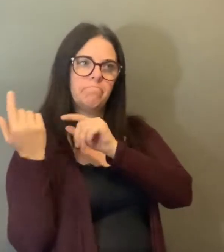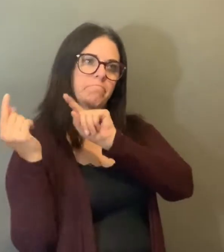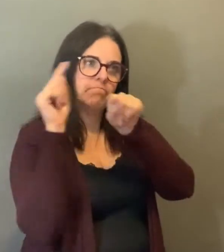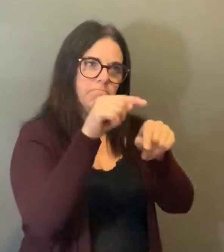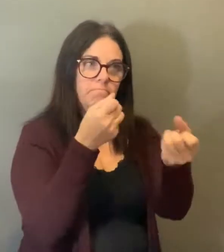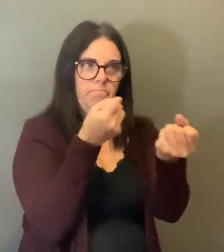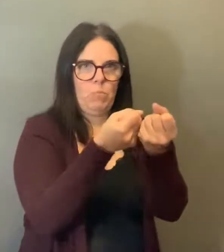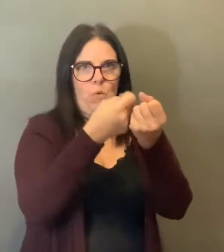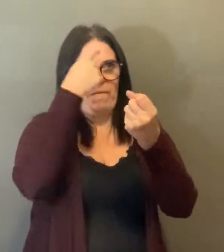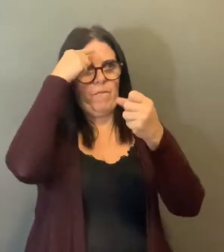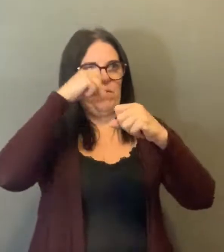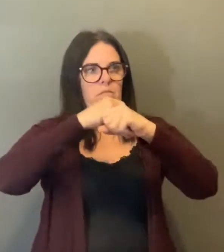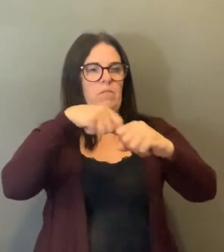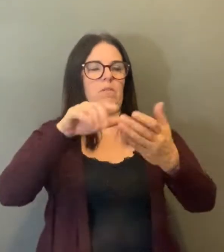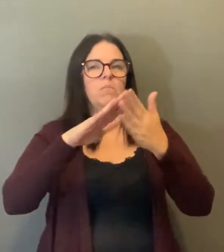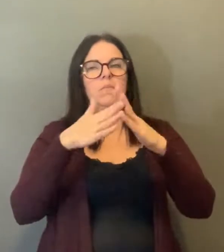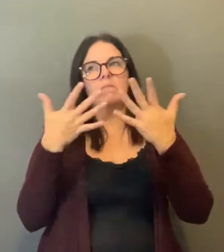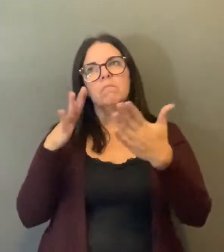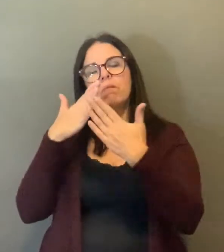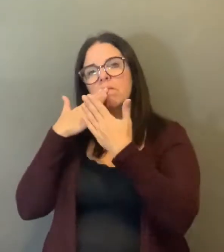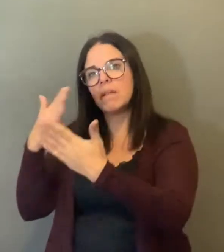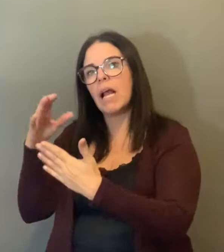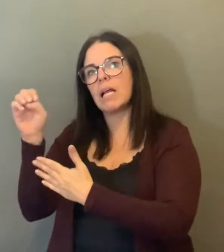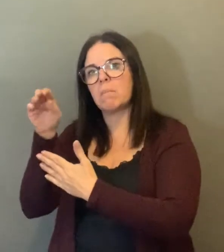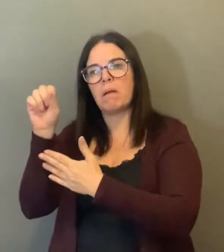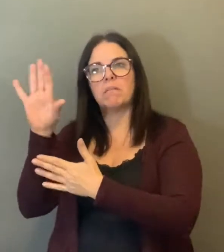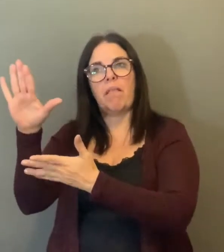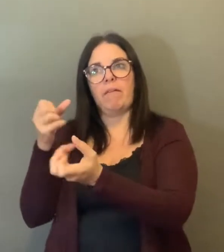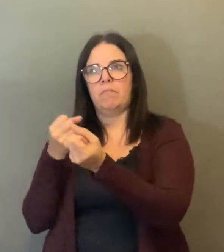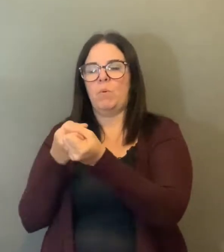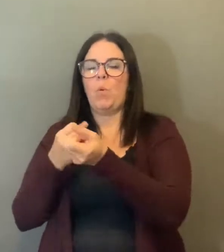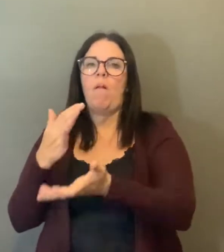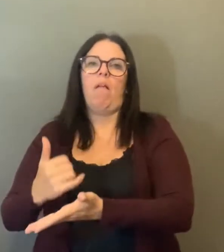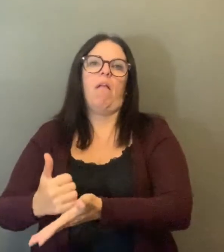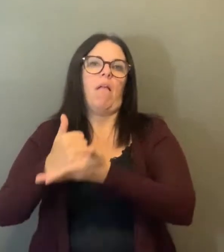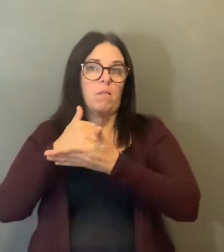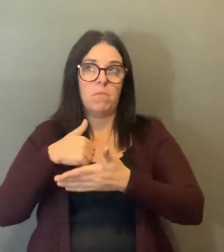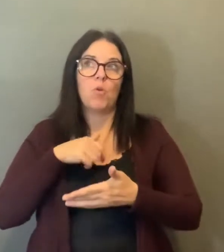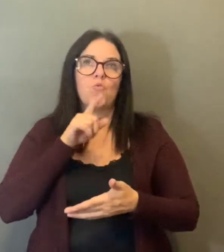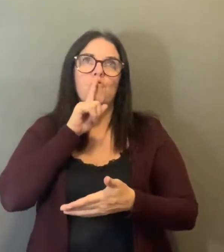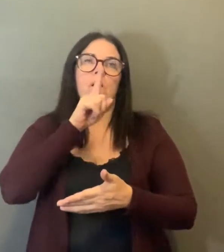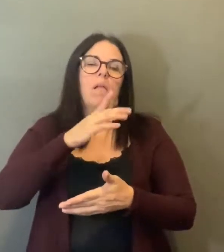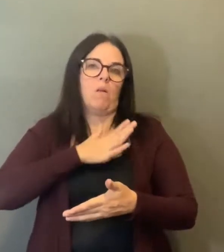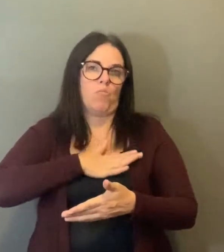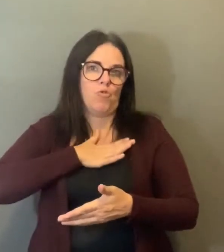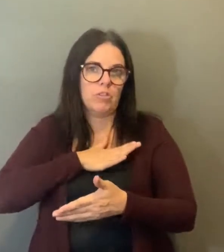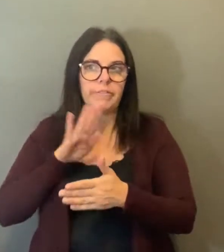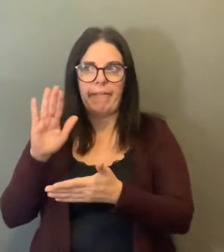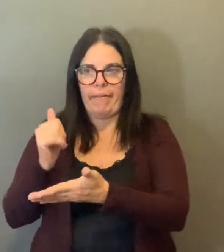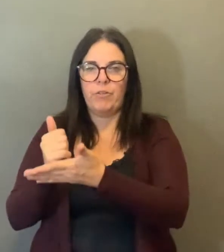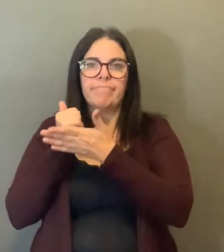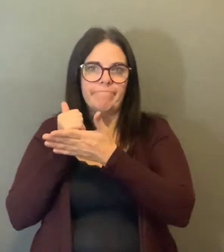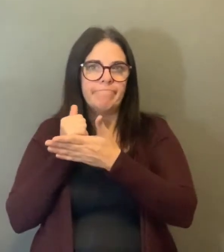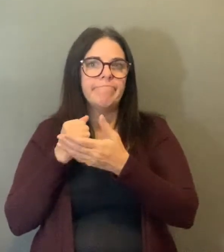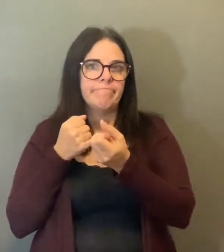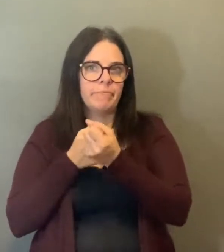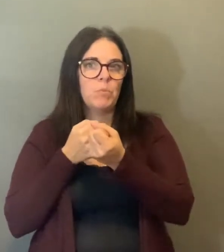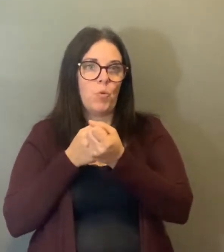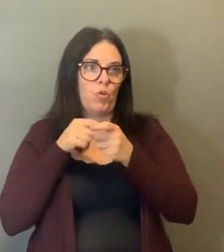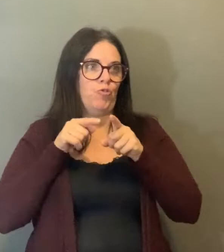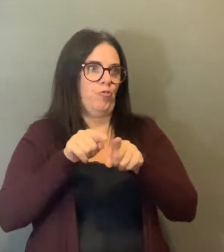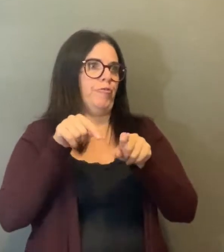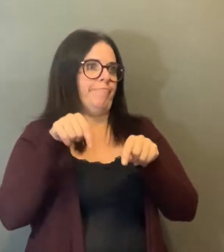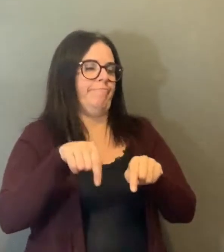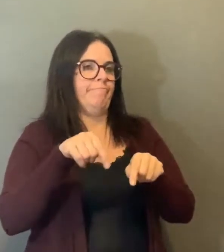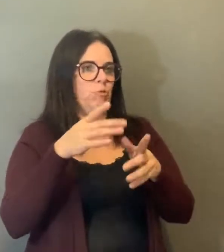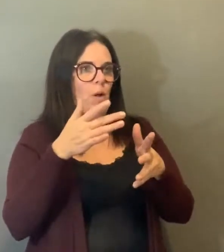by the nurses and just because of the capacity and then them stepping up and taking this help and supporting our